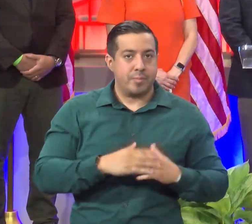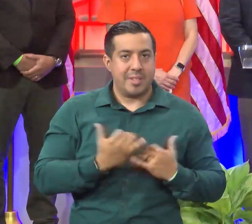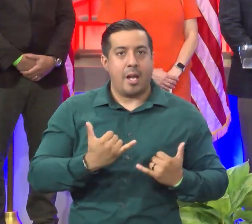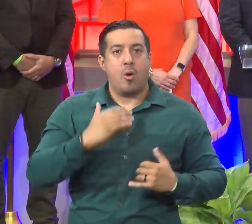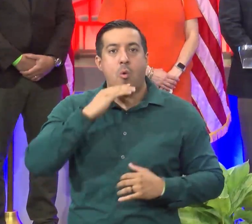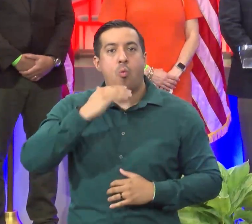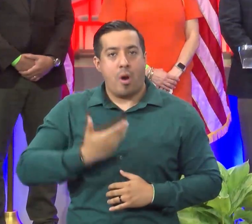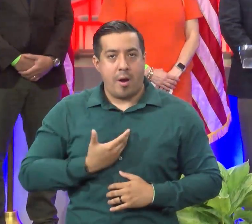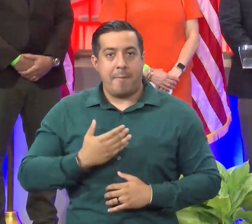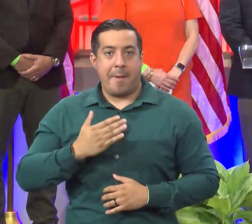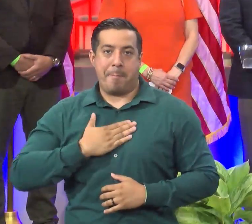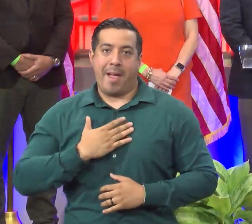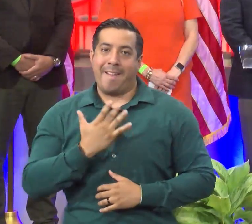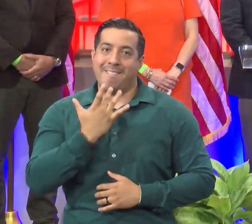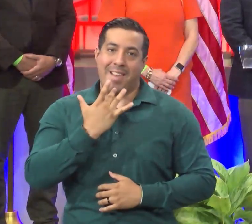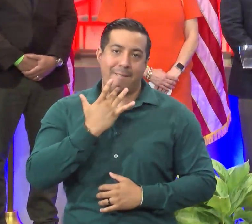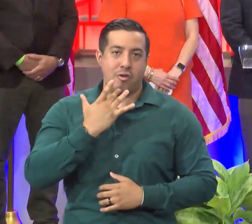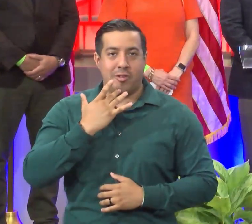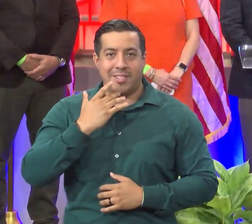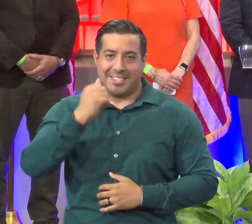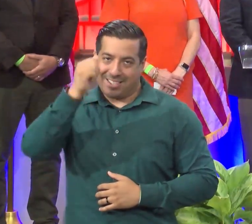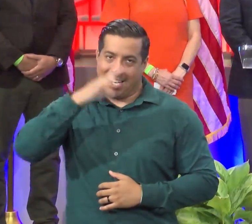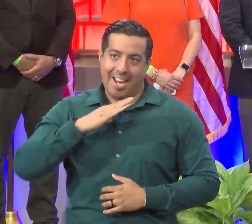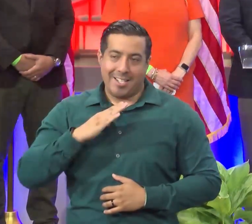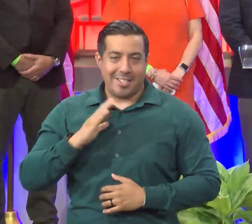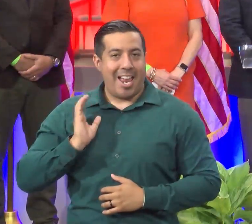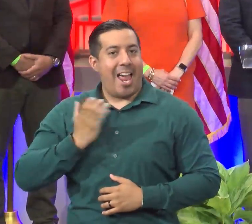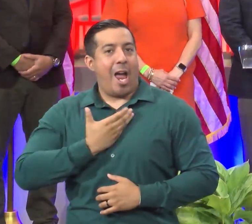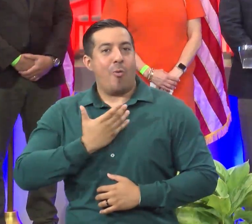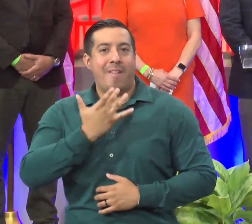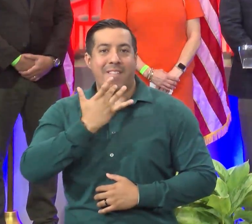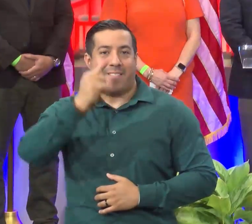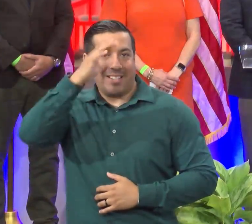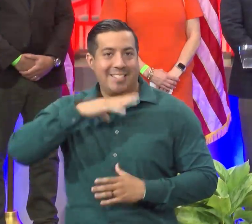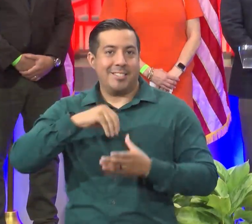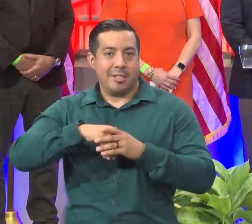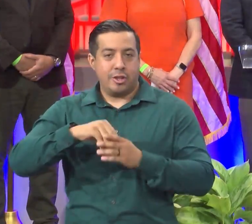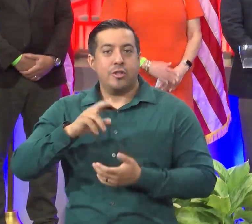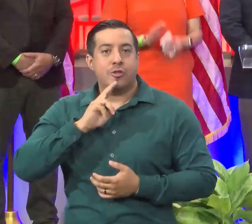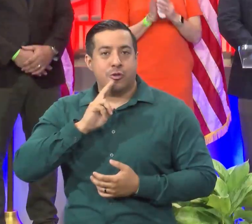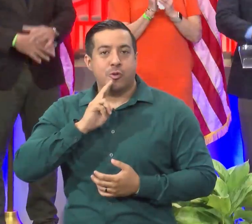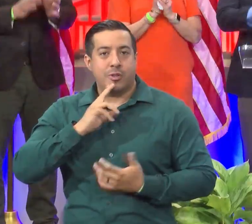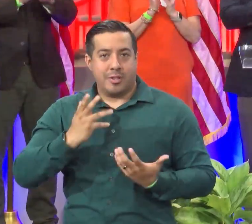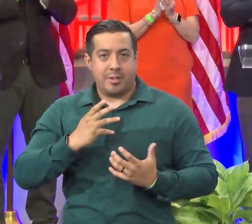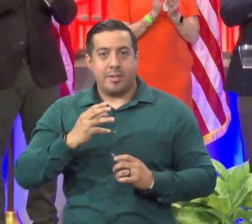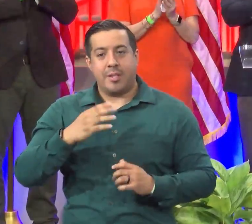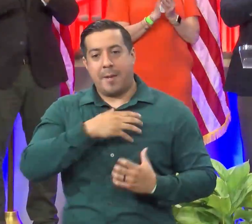my favorite guy, our favorite guy in the city of Houston, Mayor Sylvester Turner.